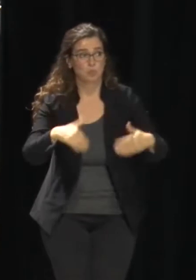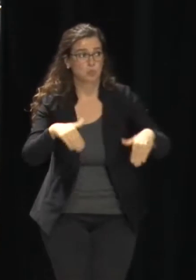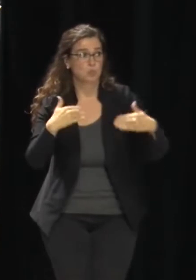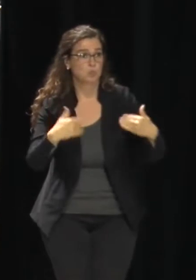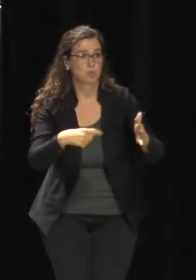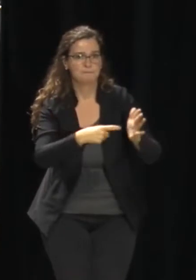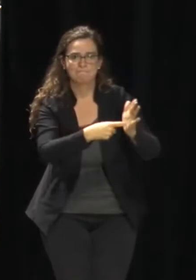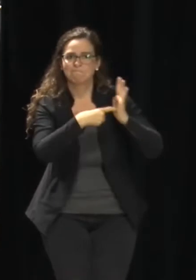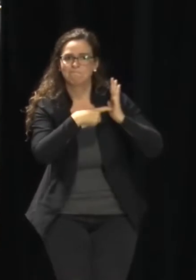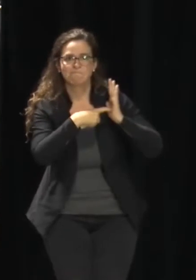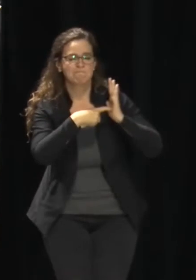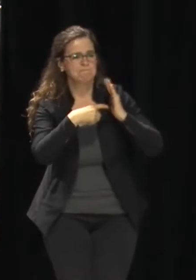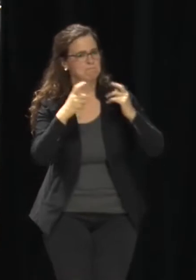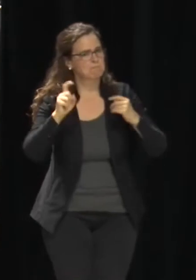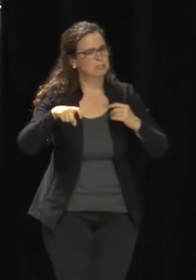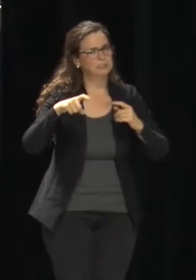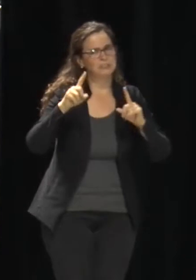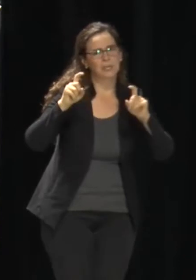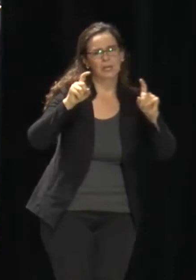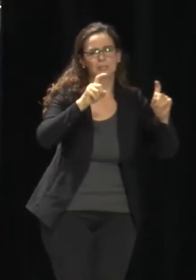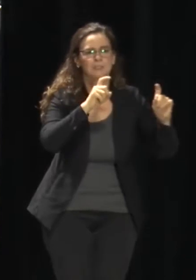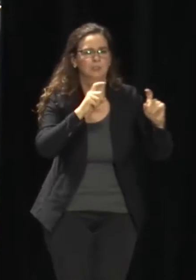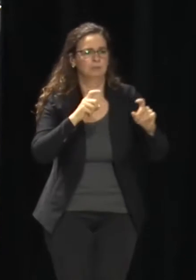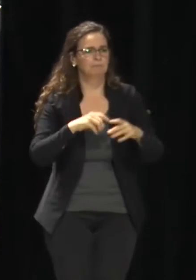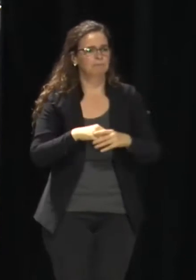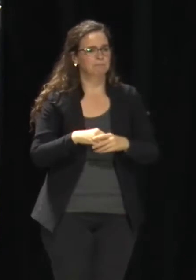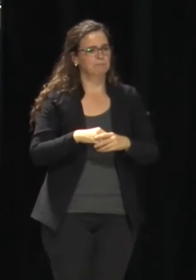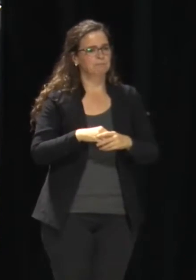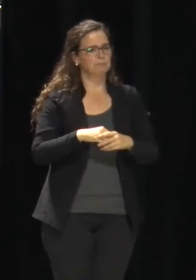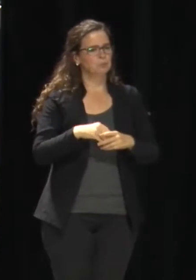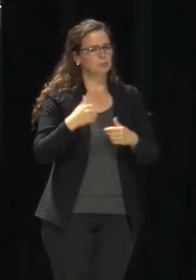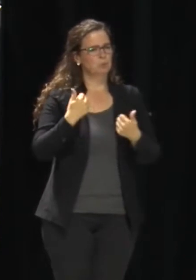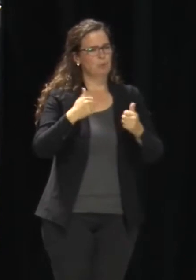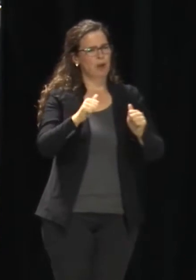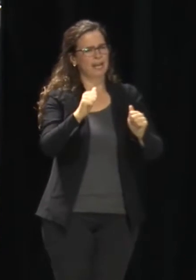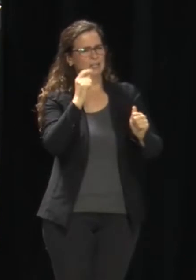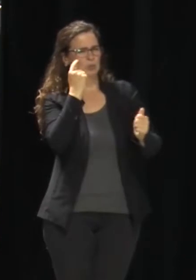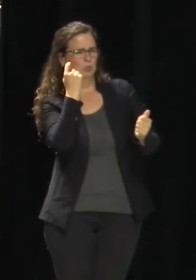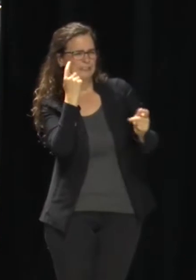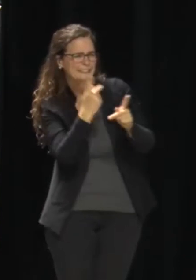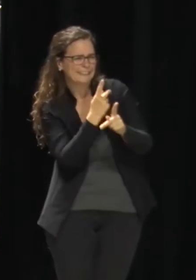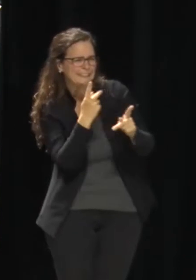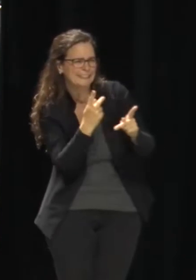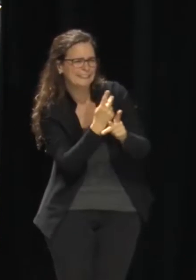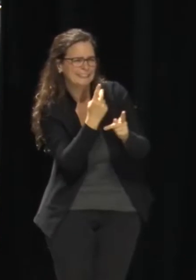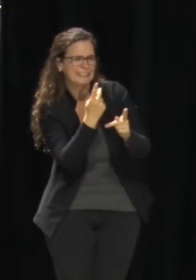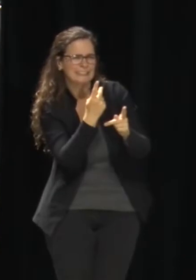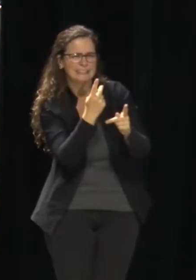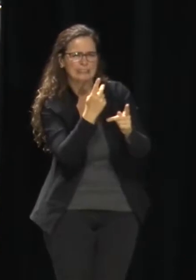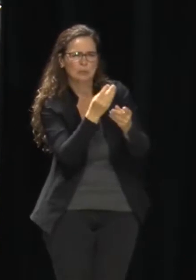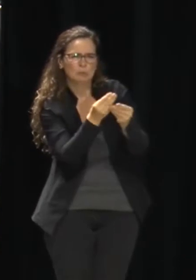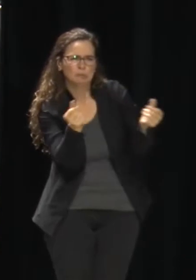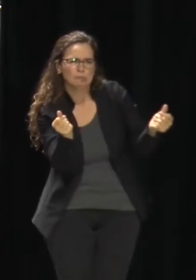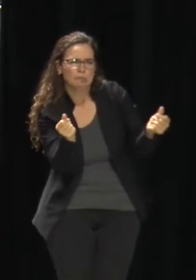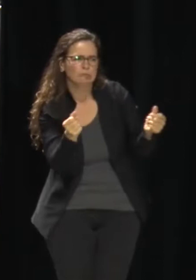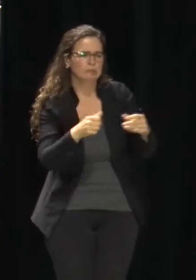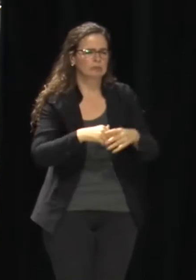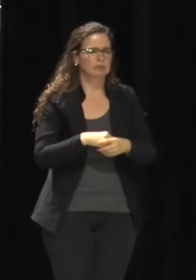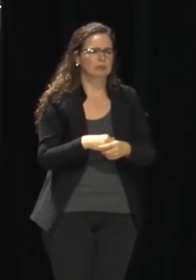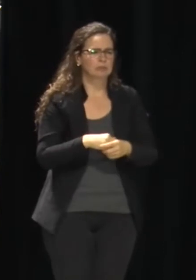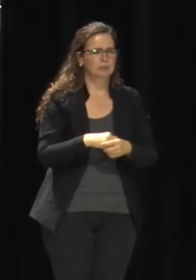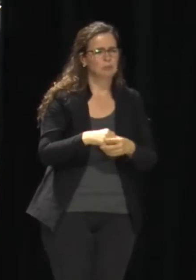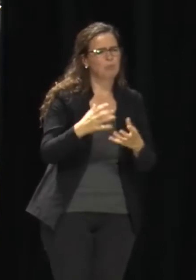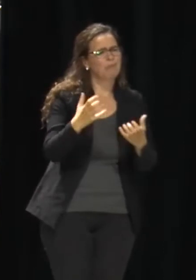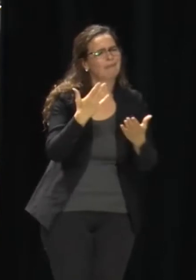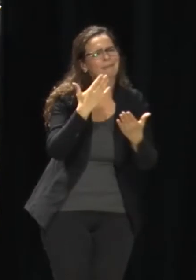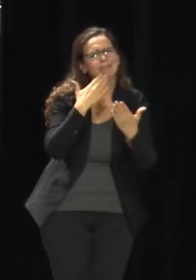of hiccups that we're working through. But again, I want to thank Upstate Medical for taking this on in partnership with us. The